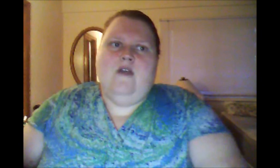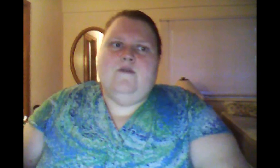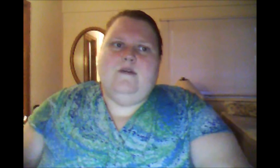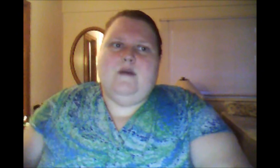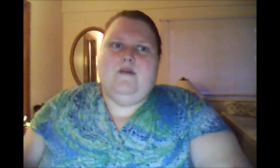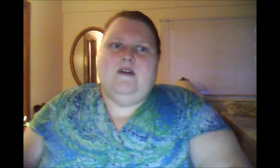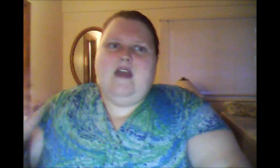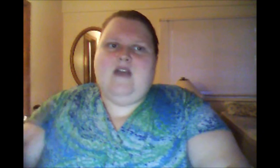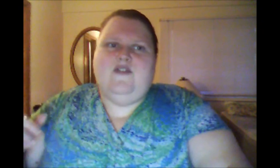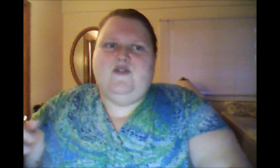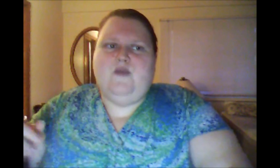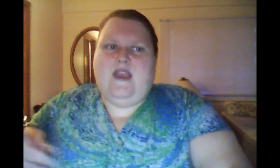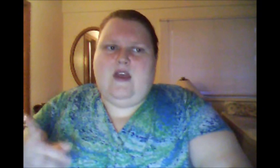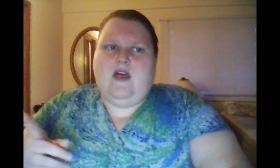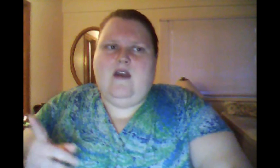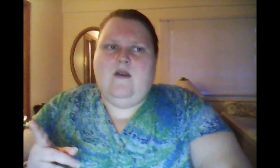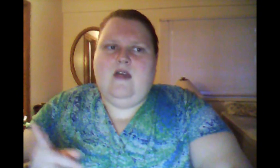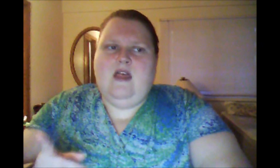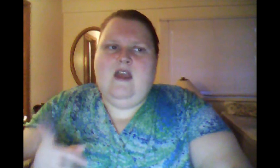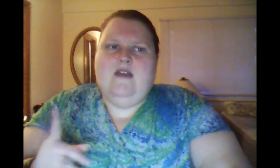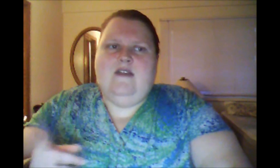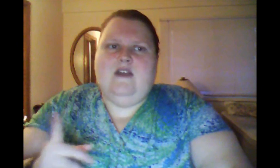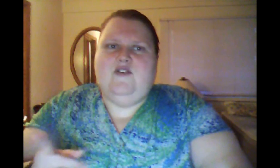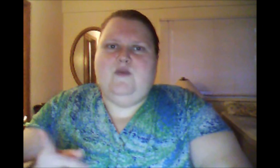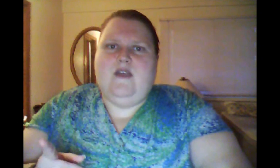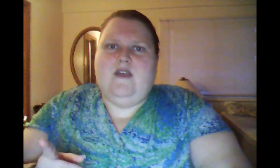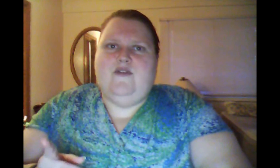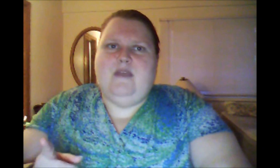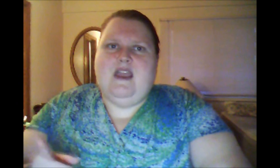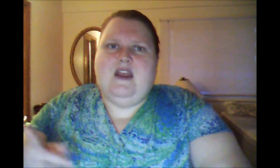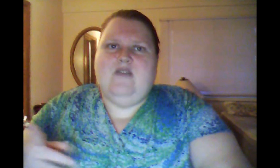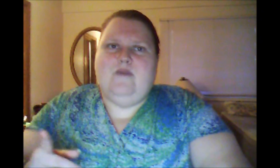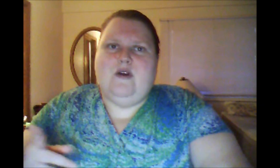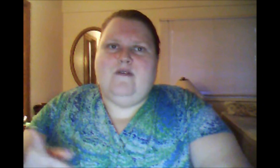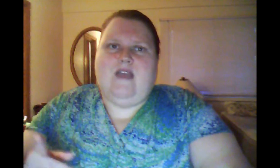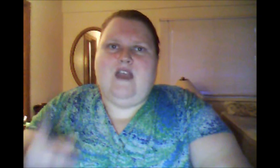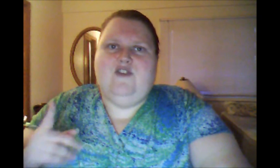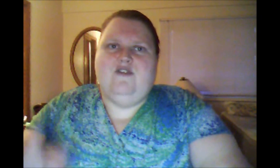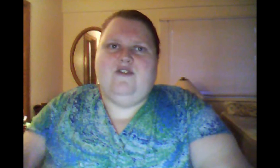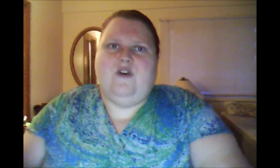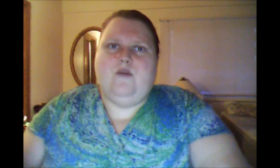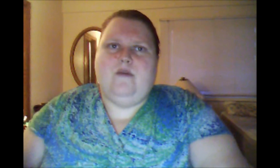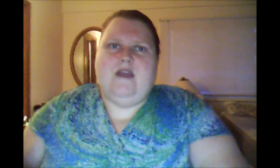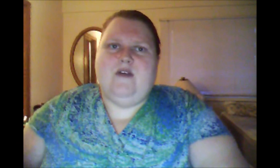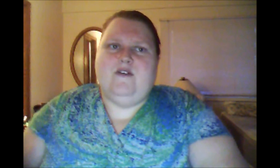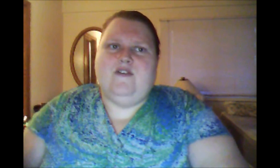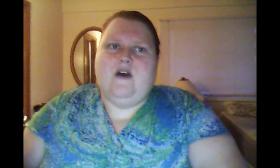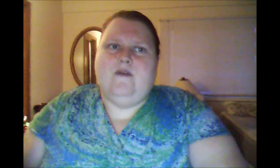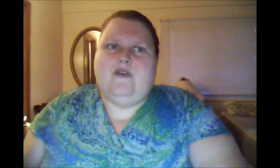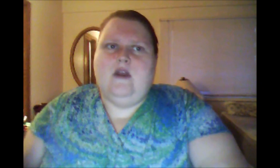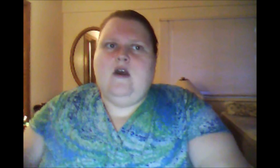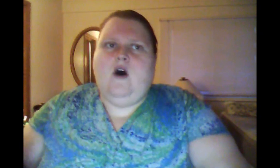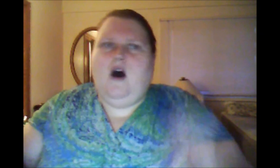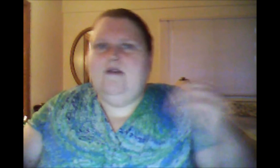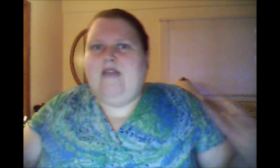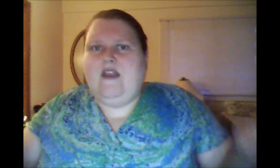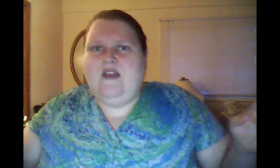Remember, next week, next week is the beginning of purification. So, prepare yourselves. All vegan